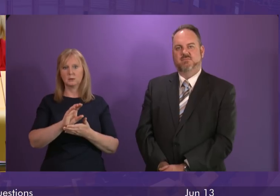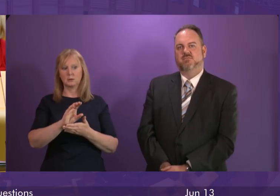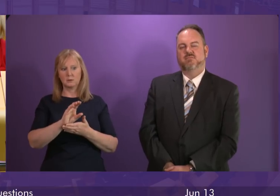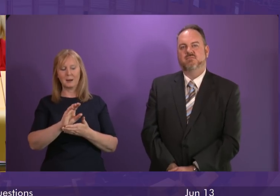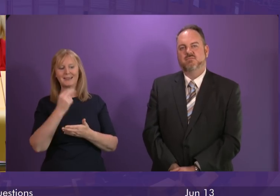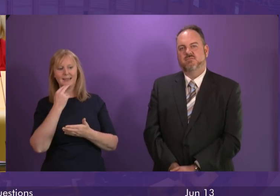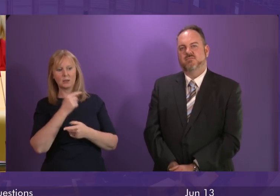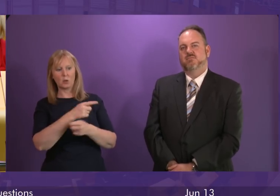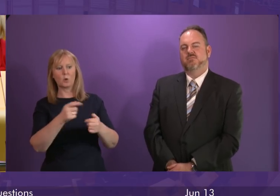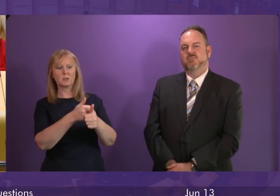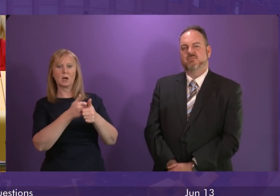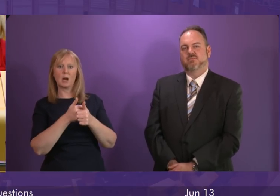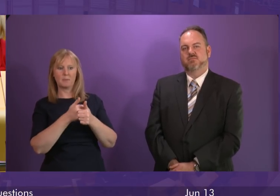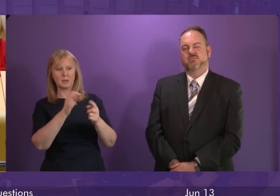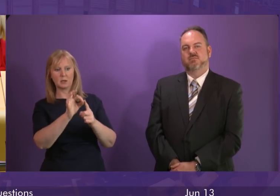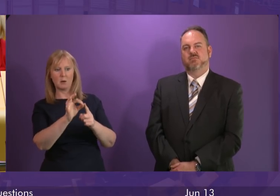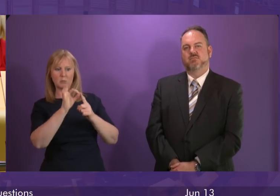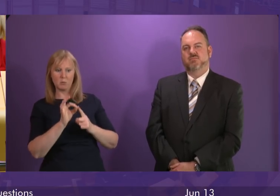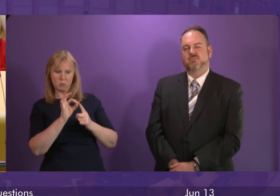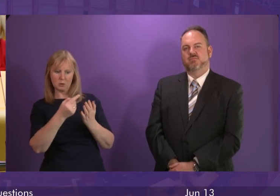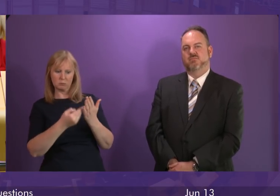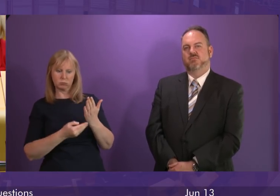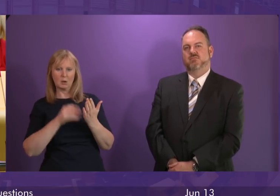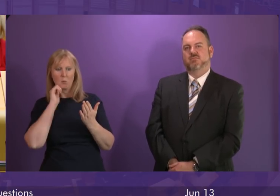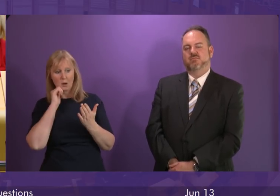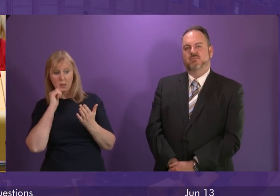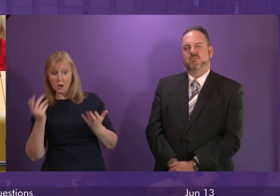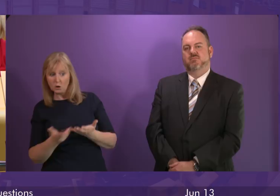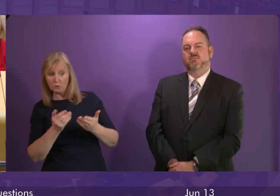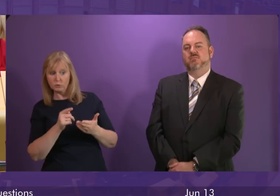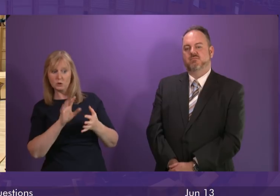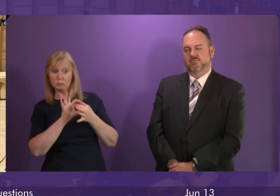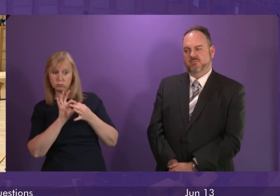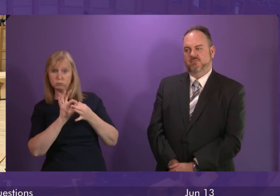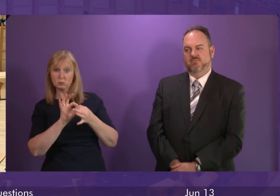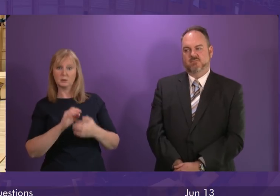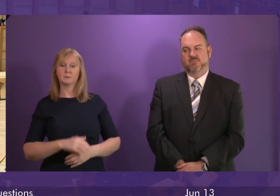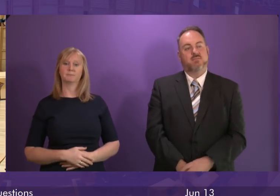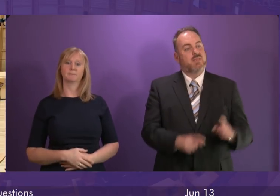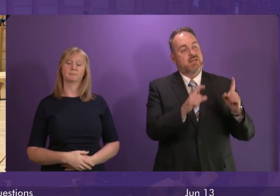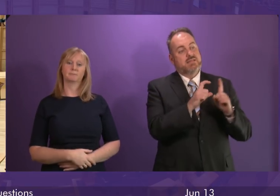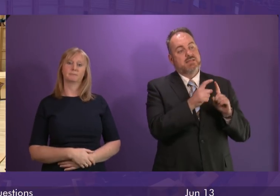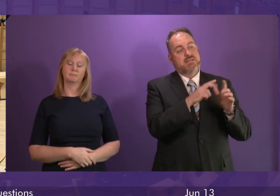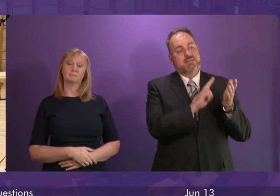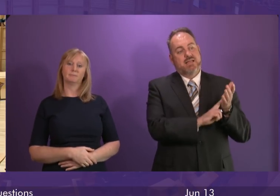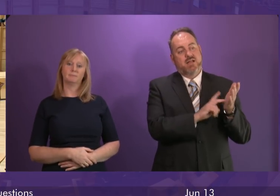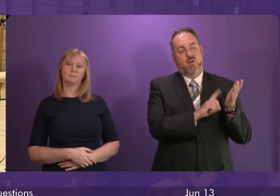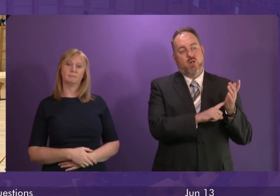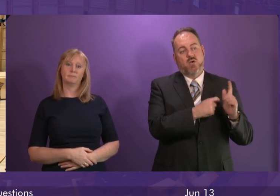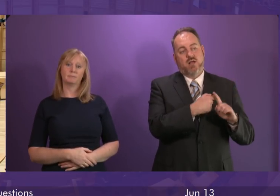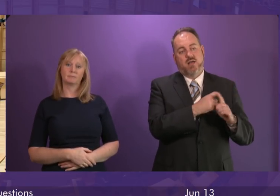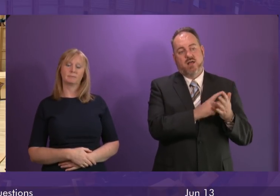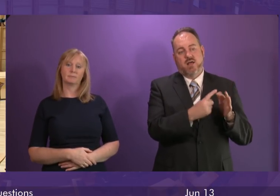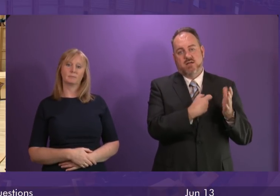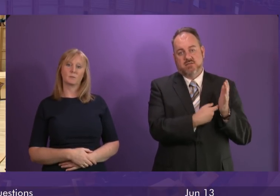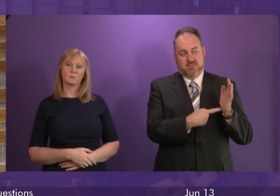companies to come forward with investment propositions and we will keep encouraging them to do so. And Dean Lockhart. Thank you, Presiding Officer. In the